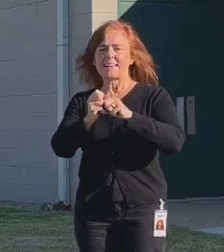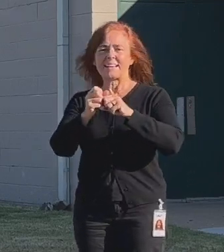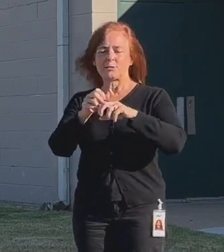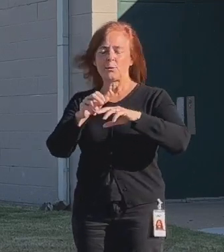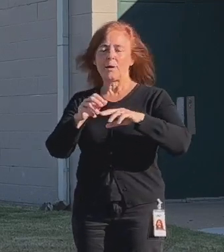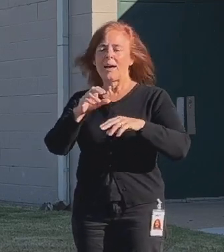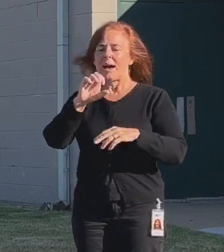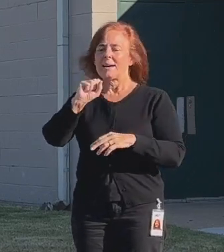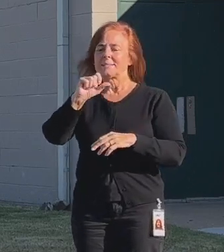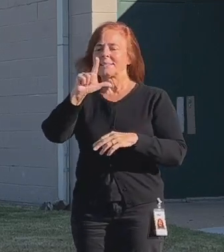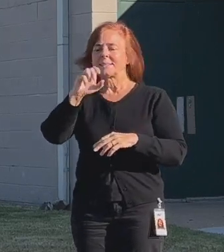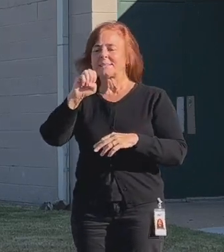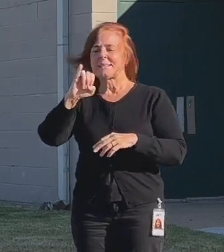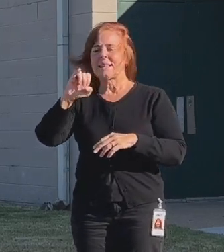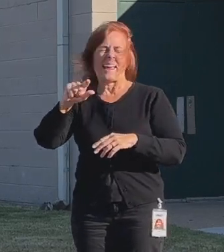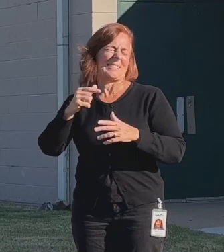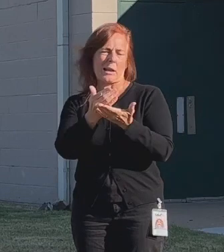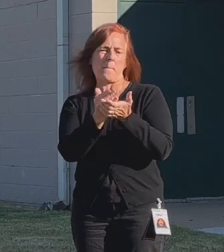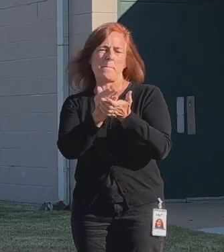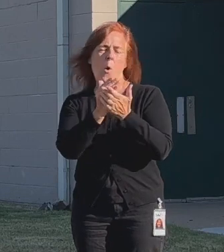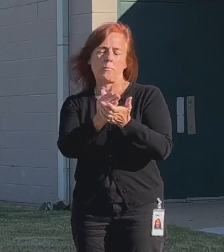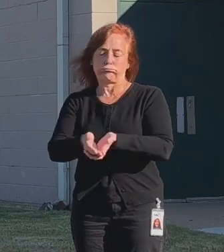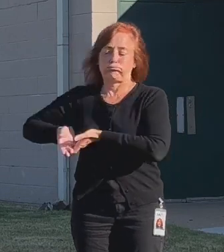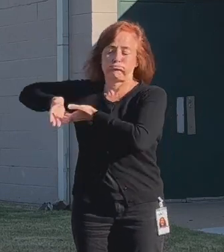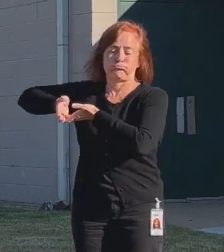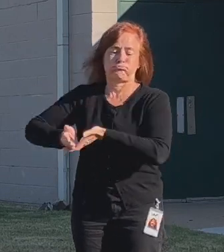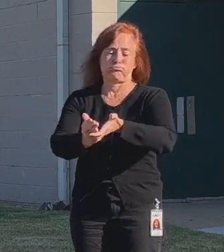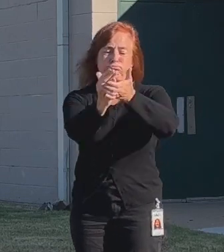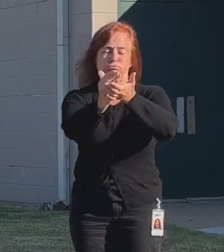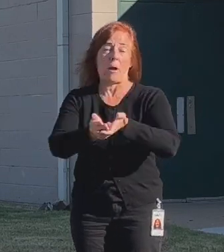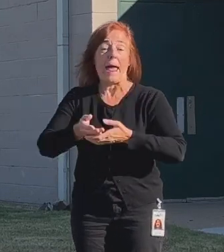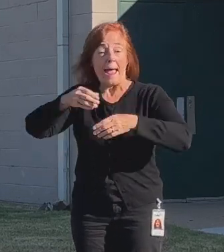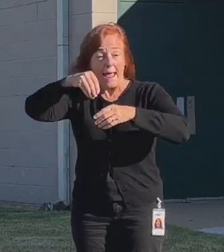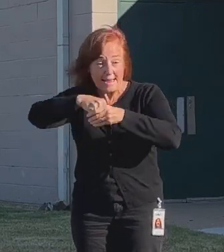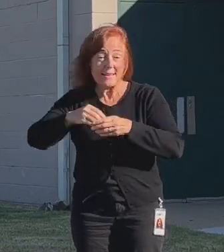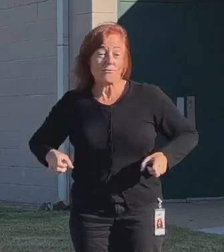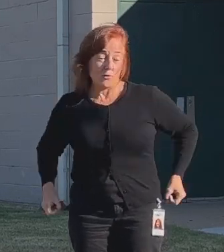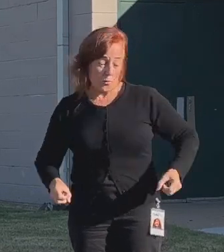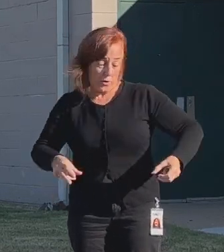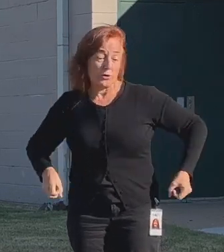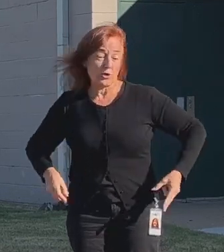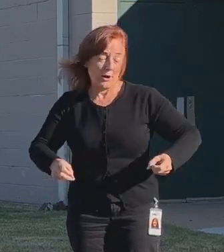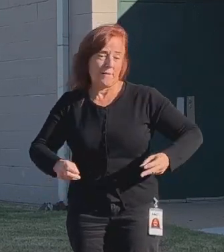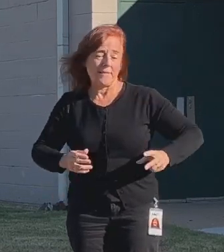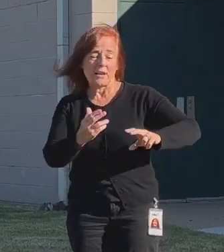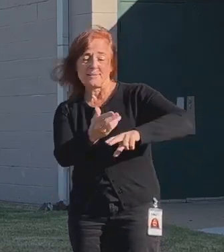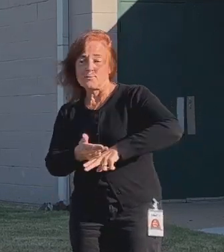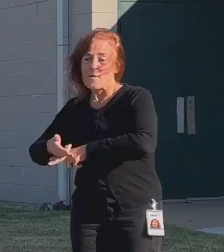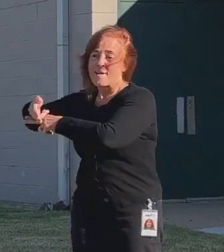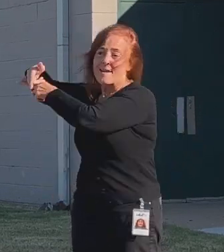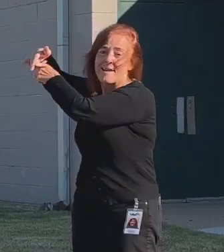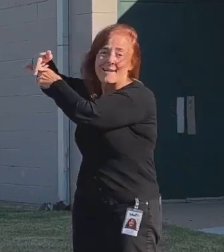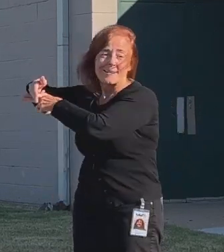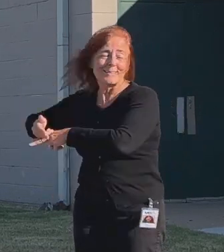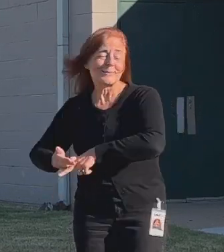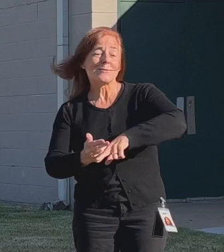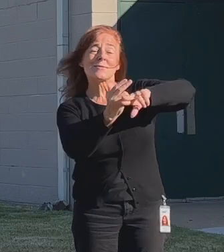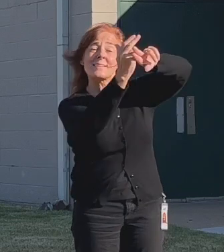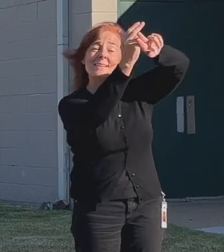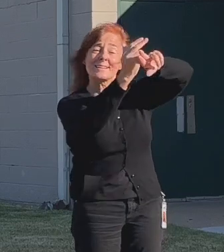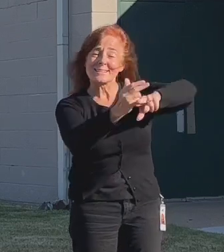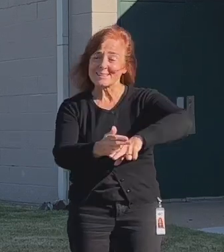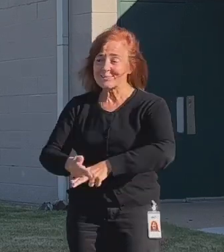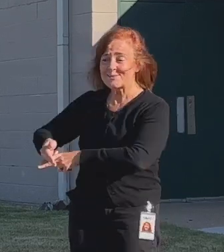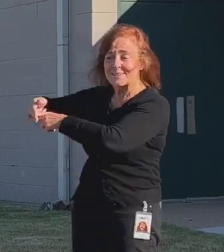fund, which is the big boat looking swing that's in the design. They can stay in their wheelchair and they have the ability to swing back and forth and still get that swinging